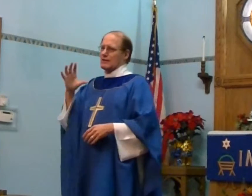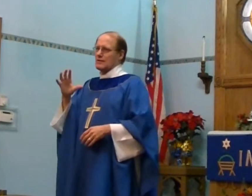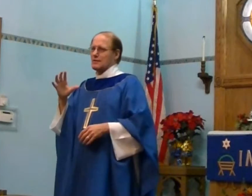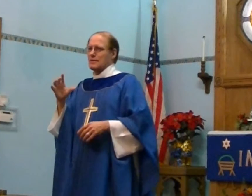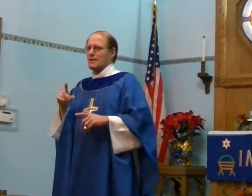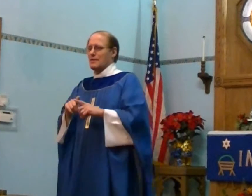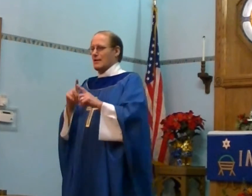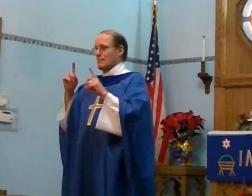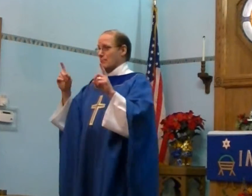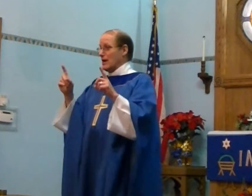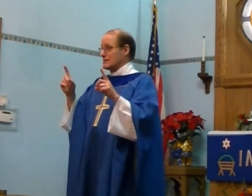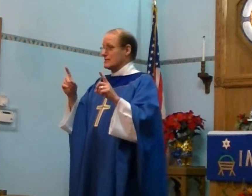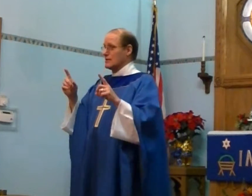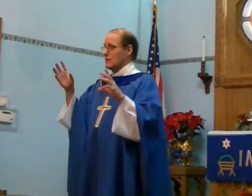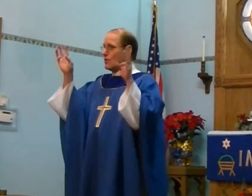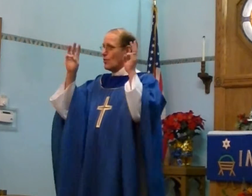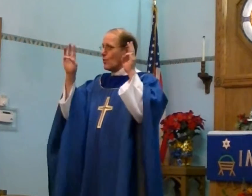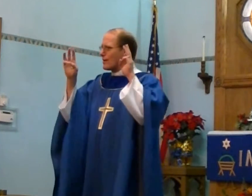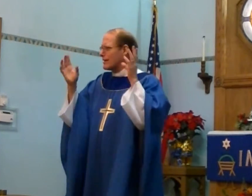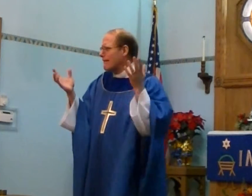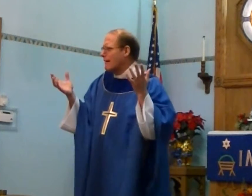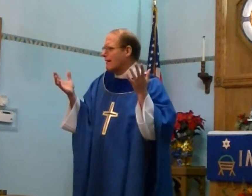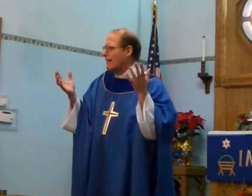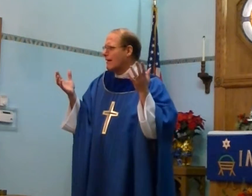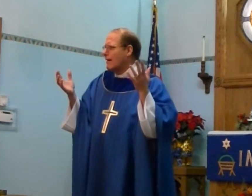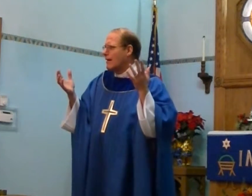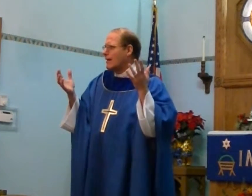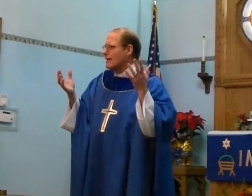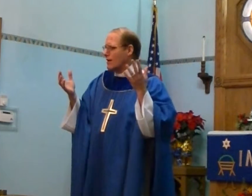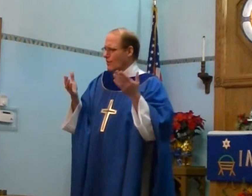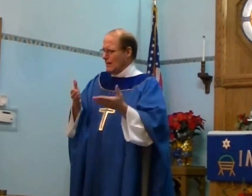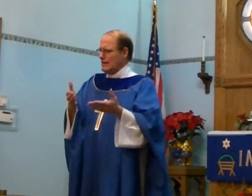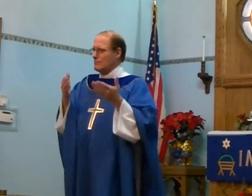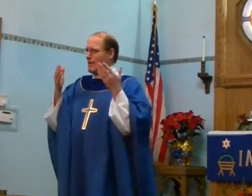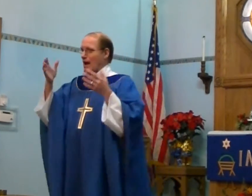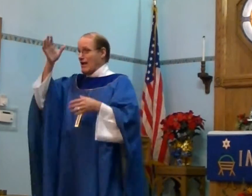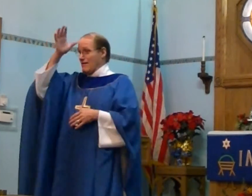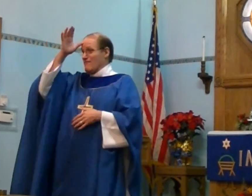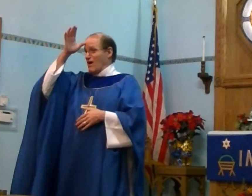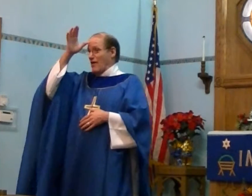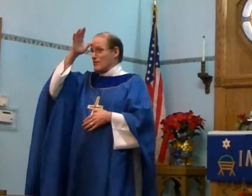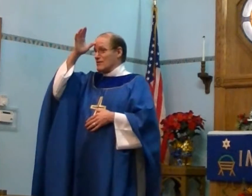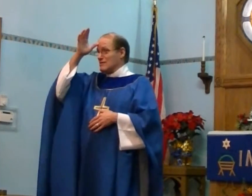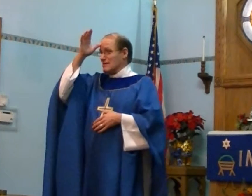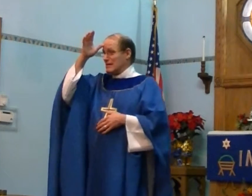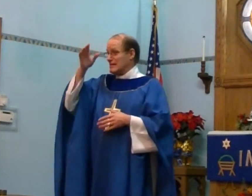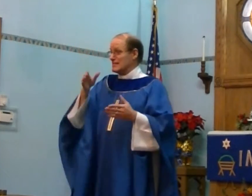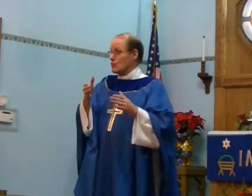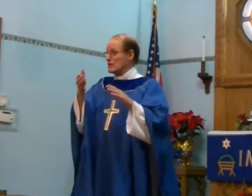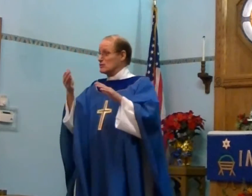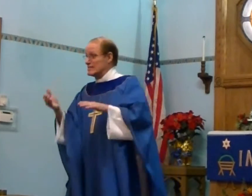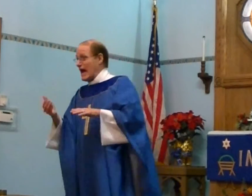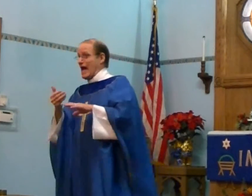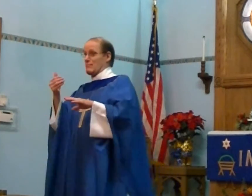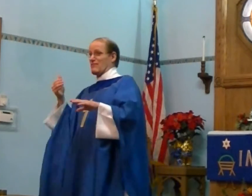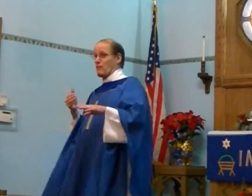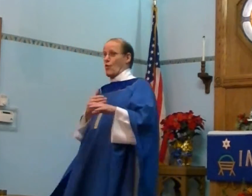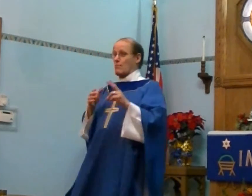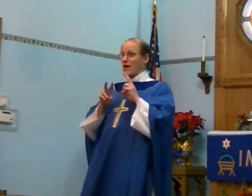but worry you know my father is he going to die before my